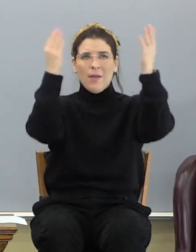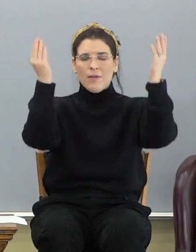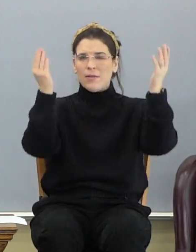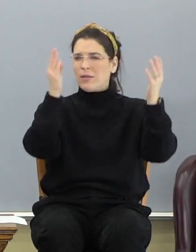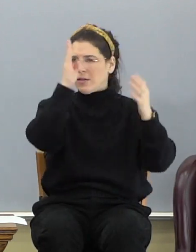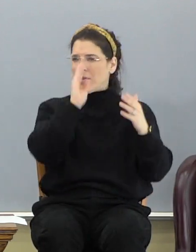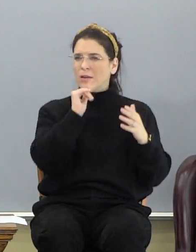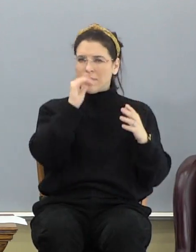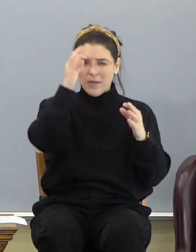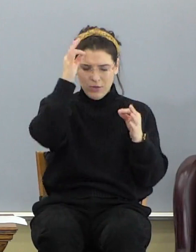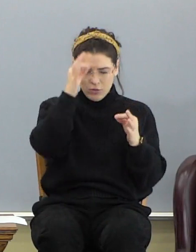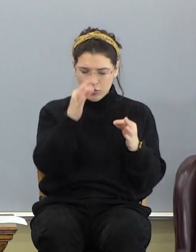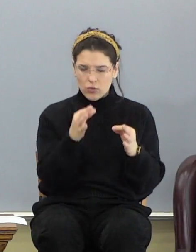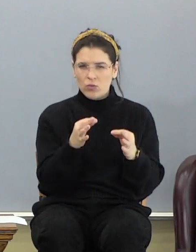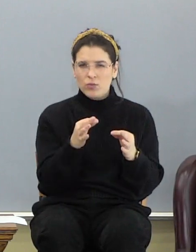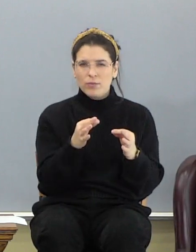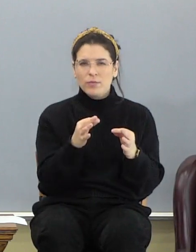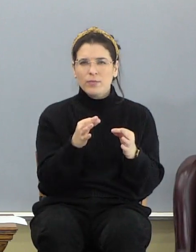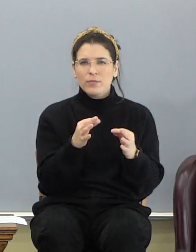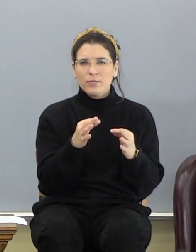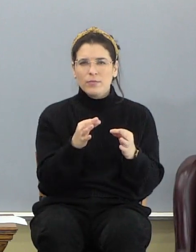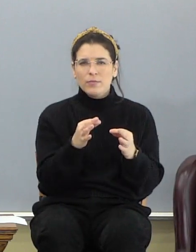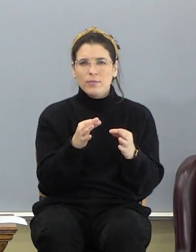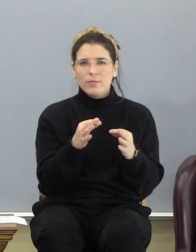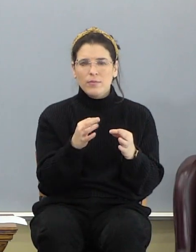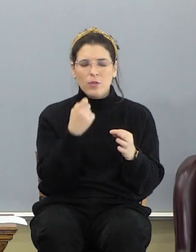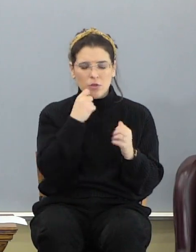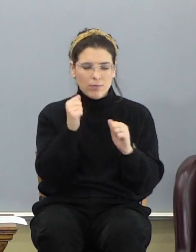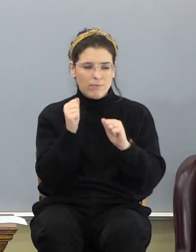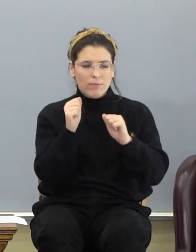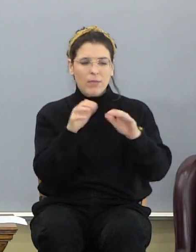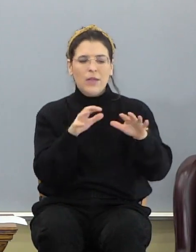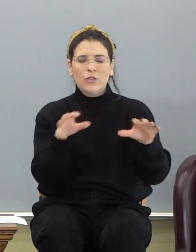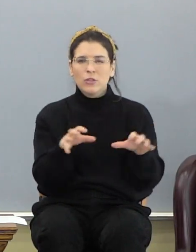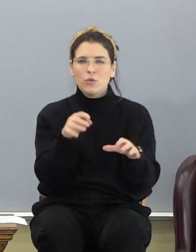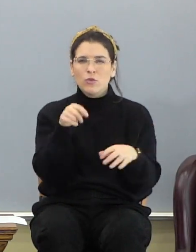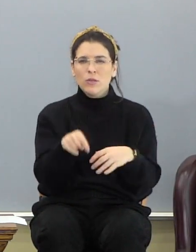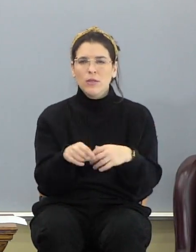didn't choose to just magically do this.